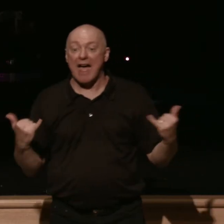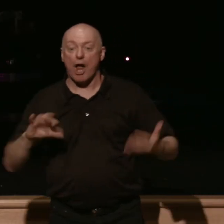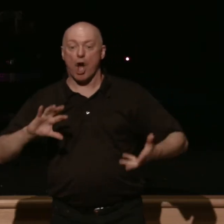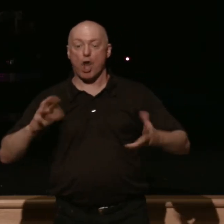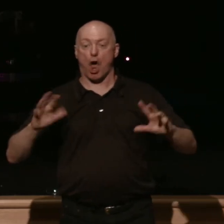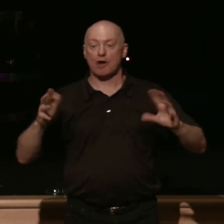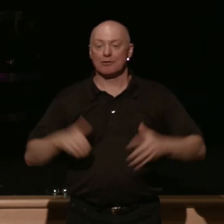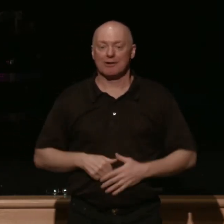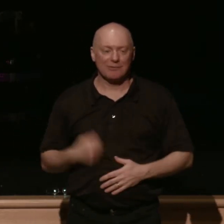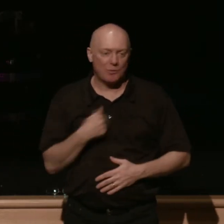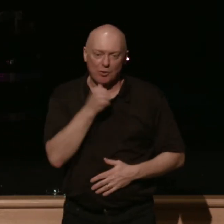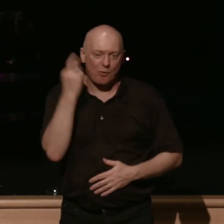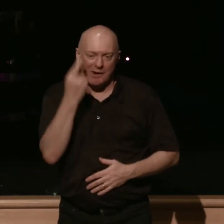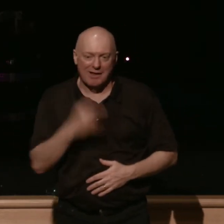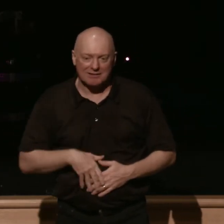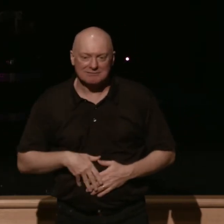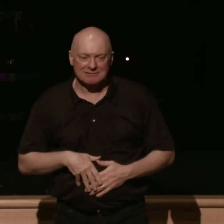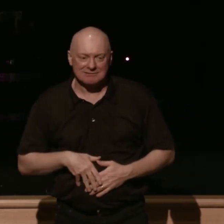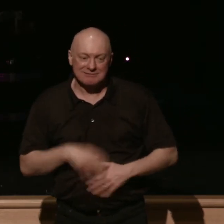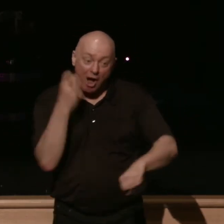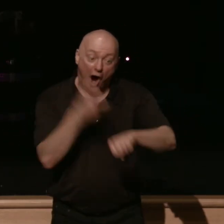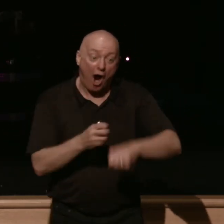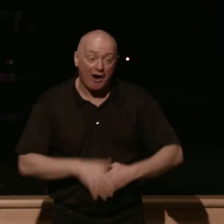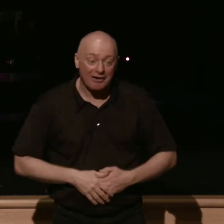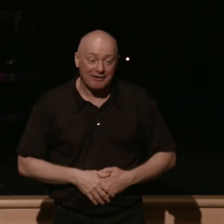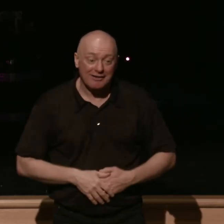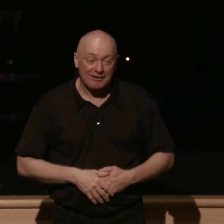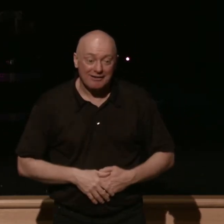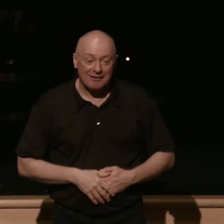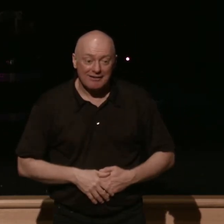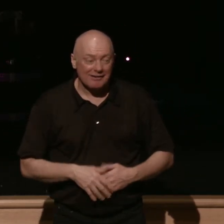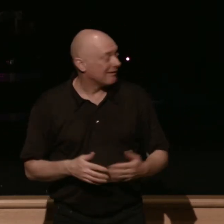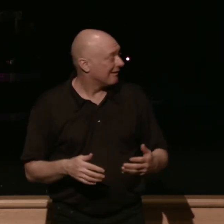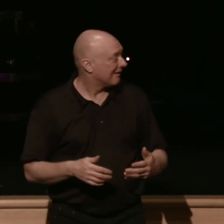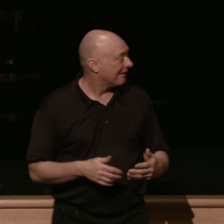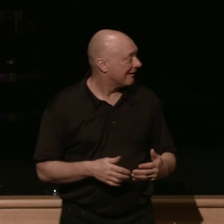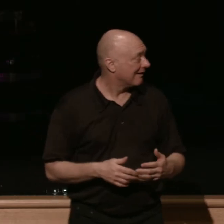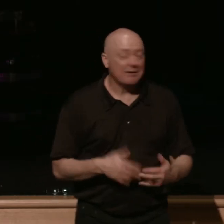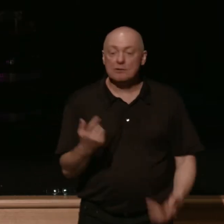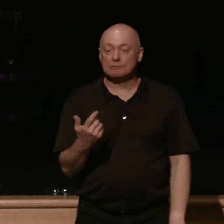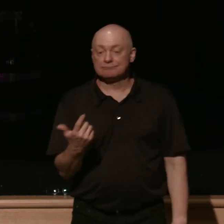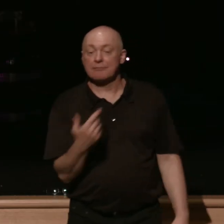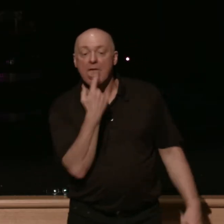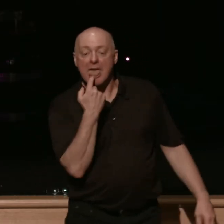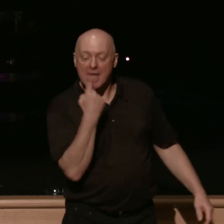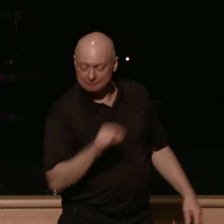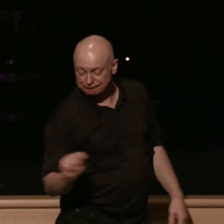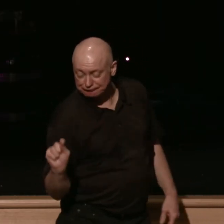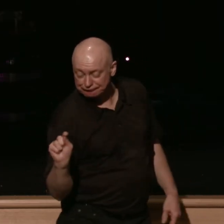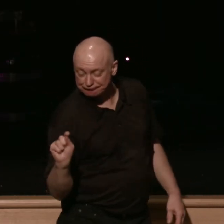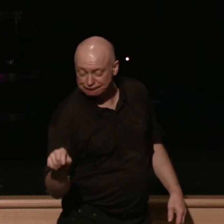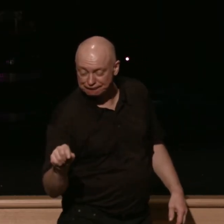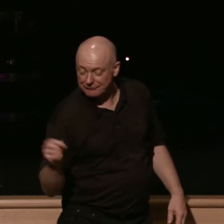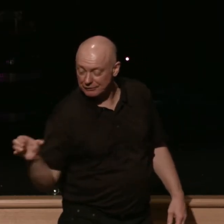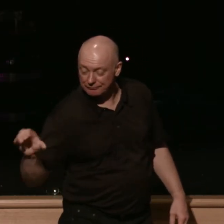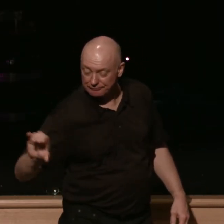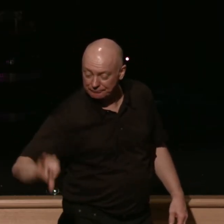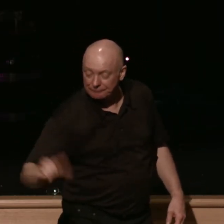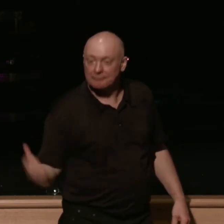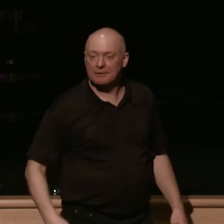we don't realize how hard it is this is how hard laundry is now push a button throw a soap thing in you don't even have to pour it